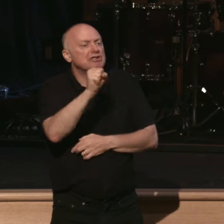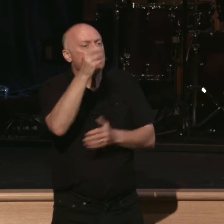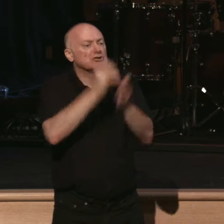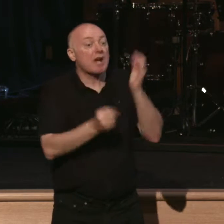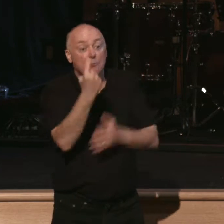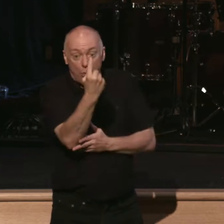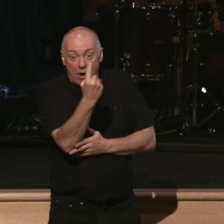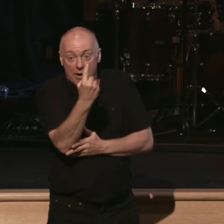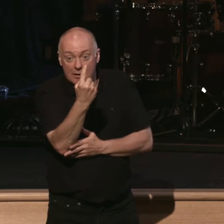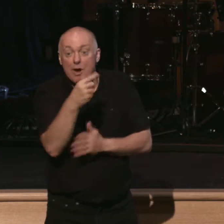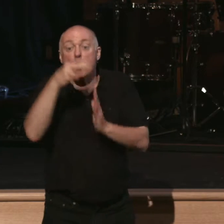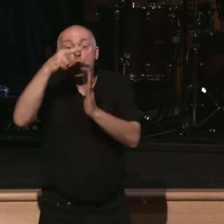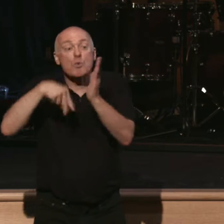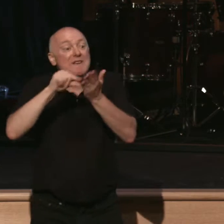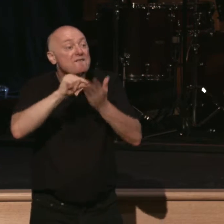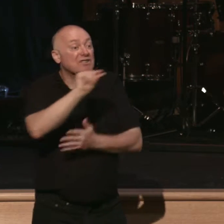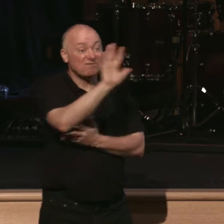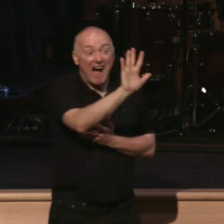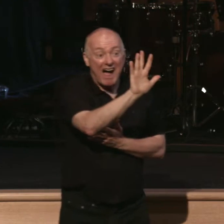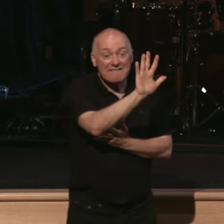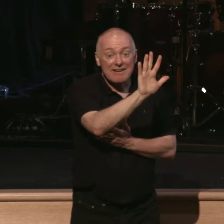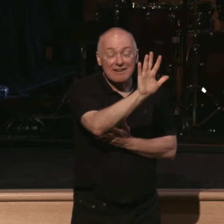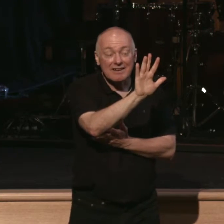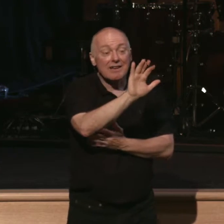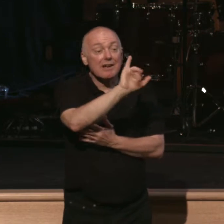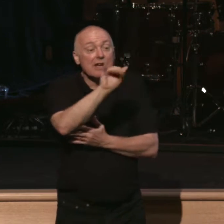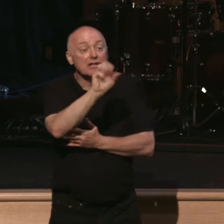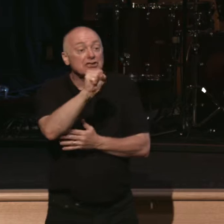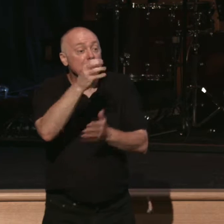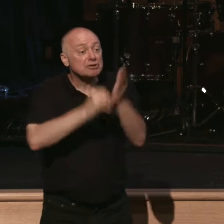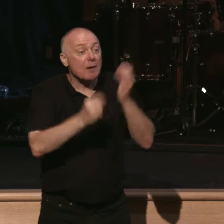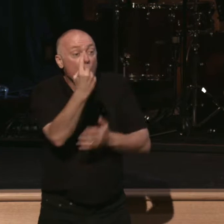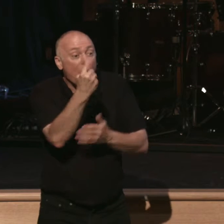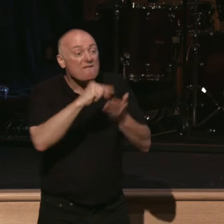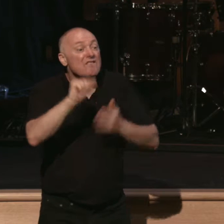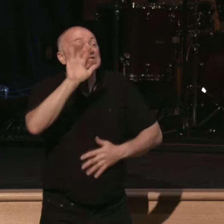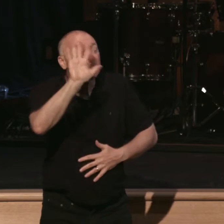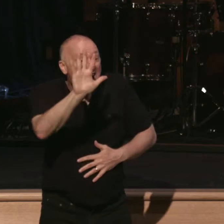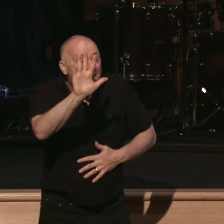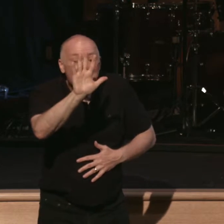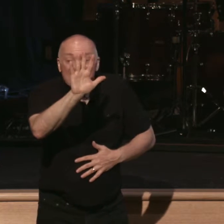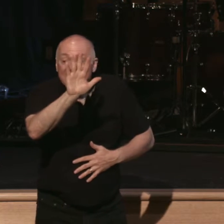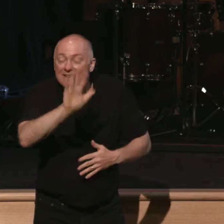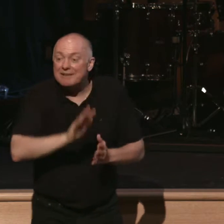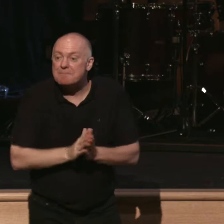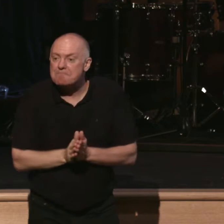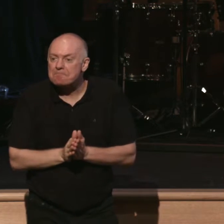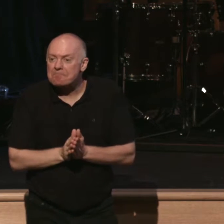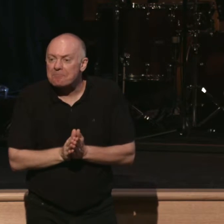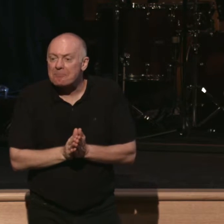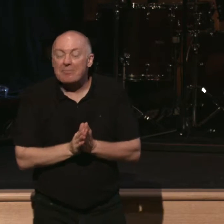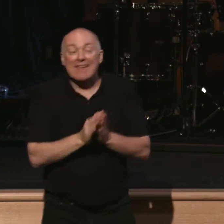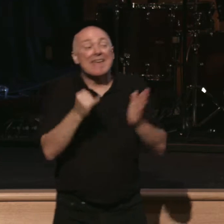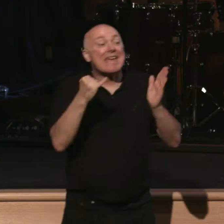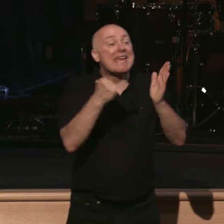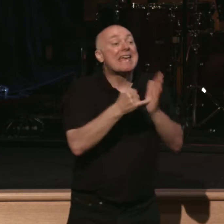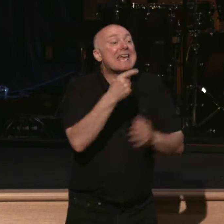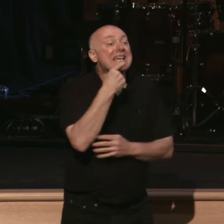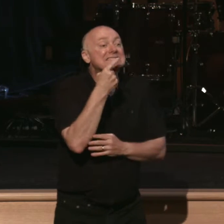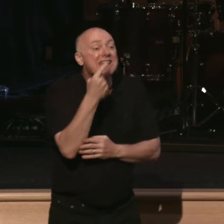and have a look at verse 5. James chapter 1, verse 5. It says this, If any of